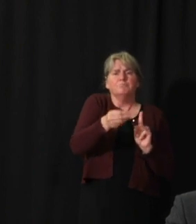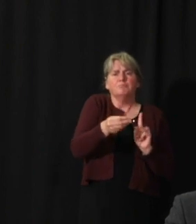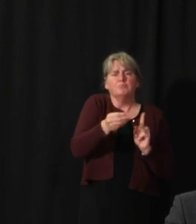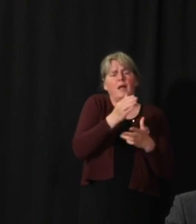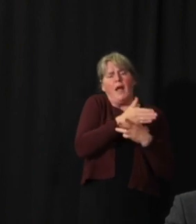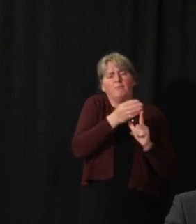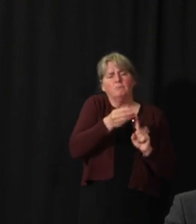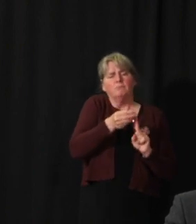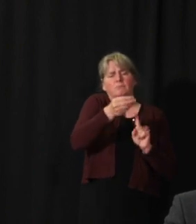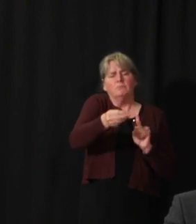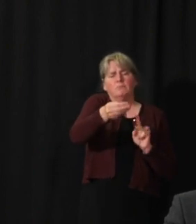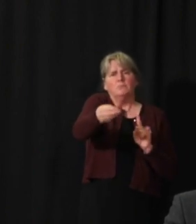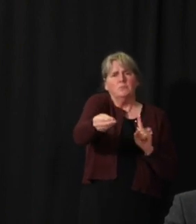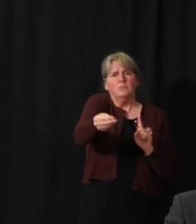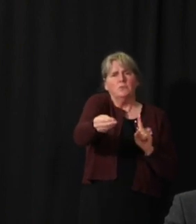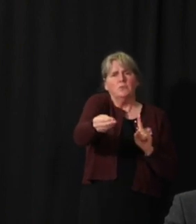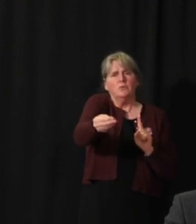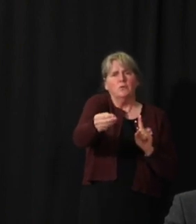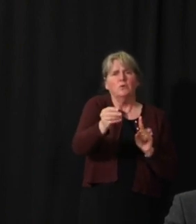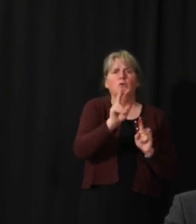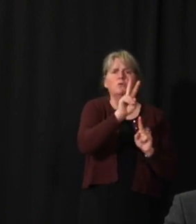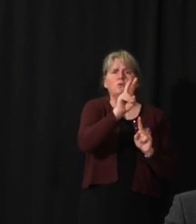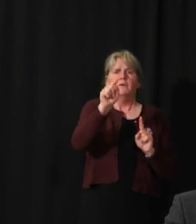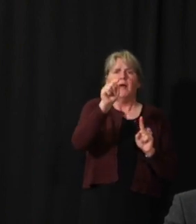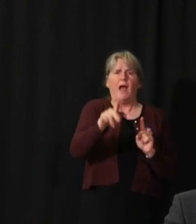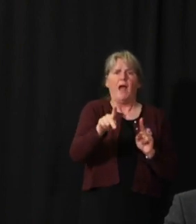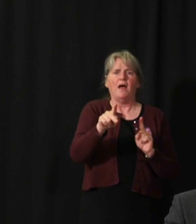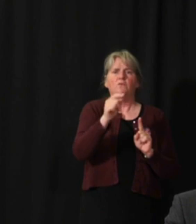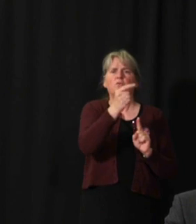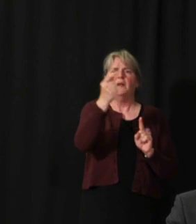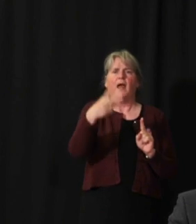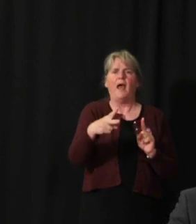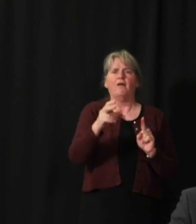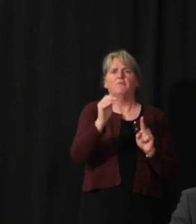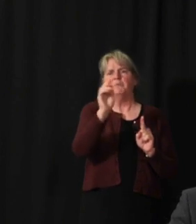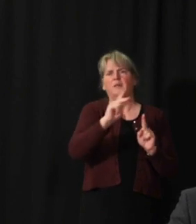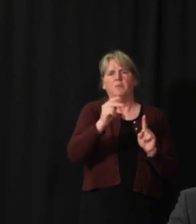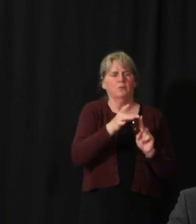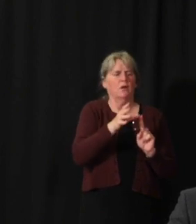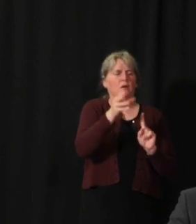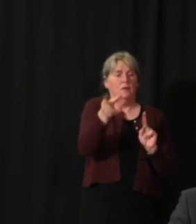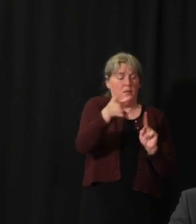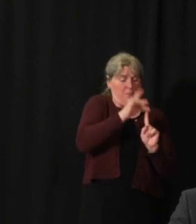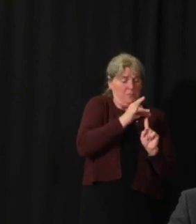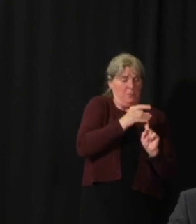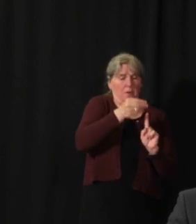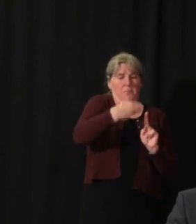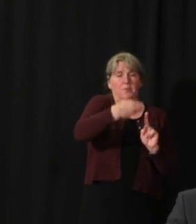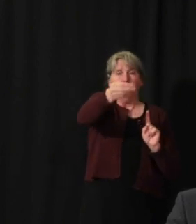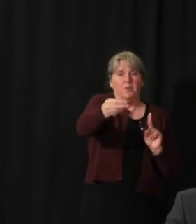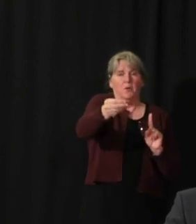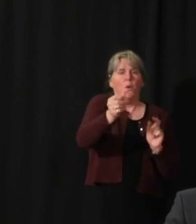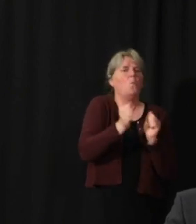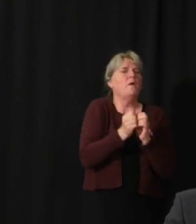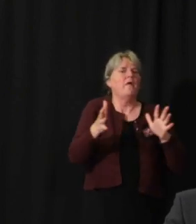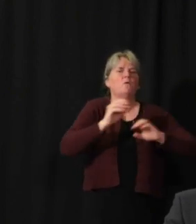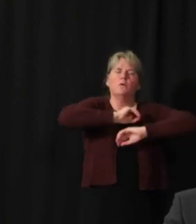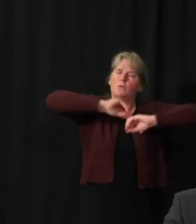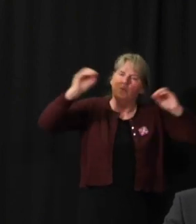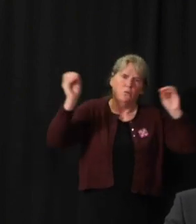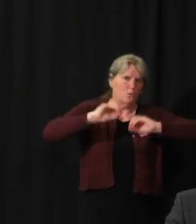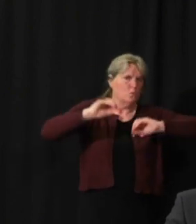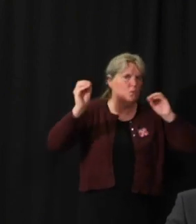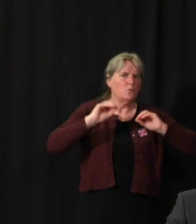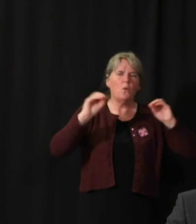average, transmit infection to an average of 2.5 or 2.4 other people. So again, that assumes no